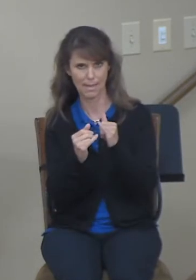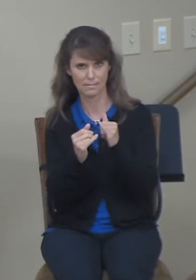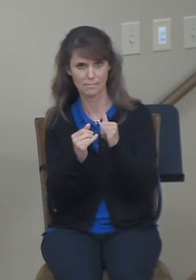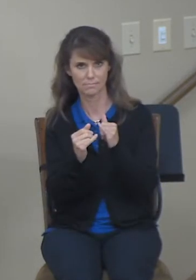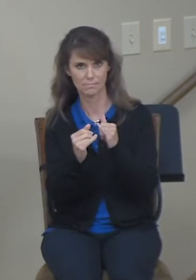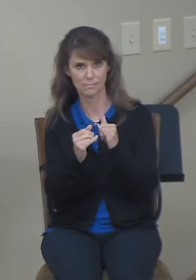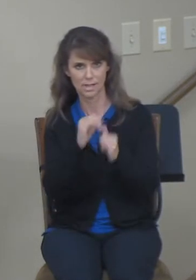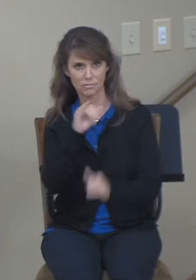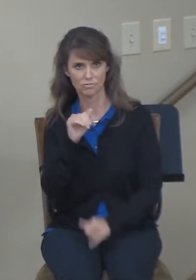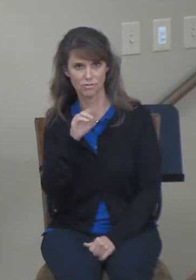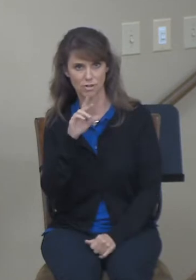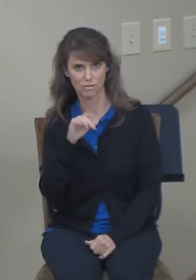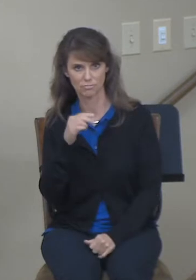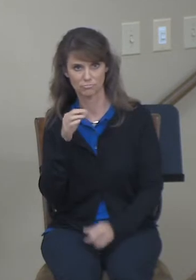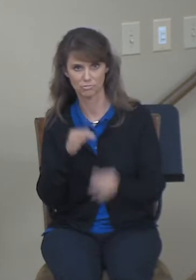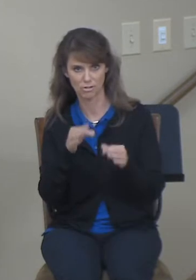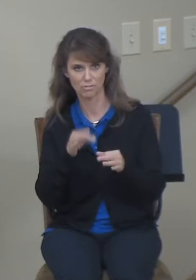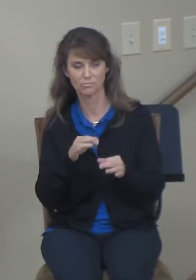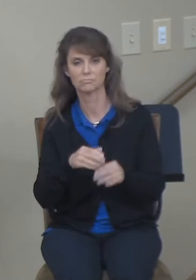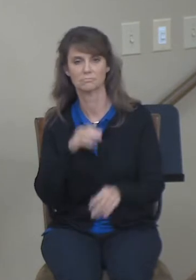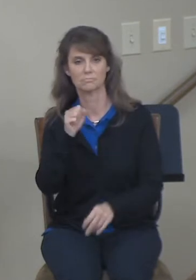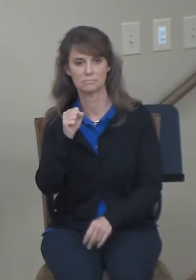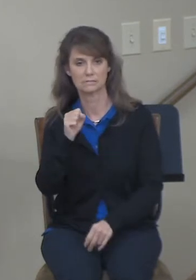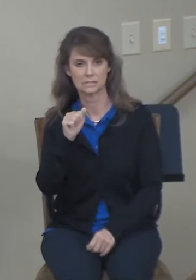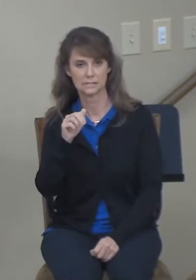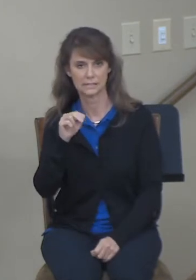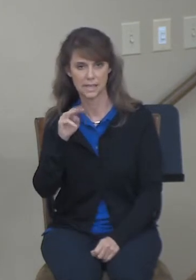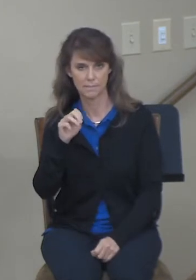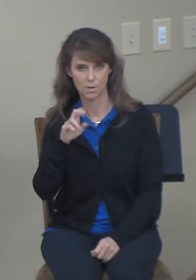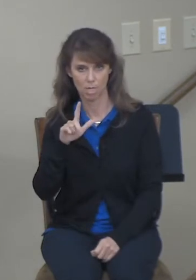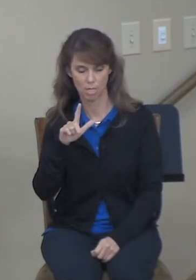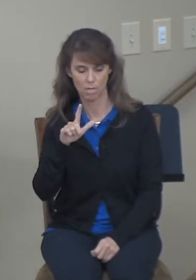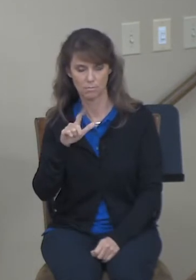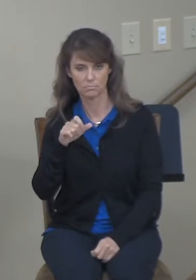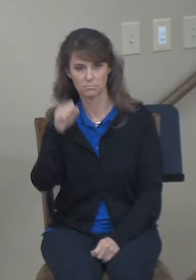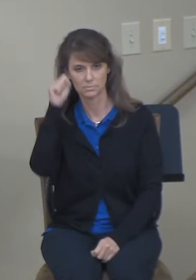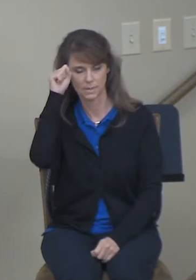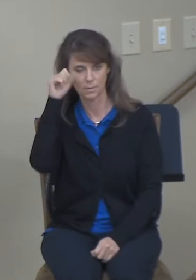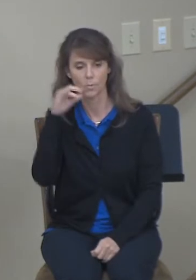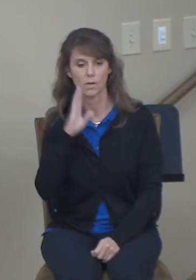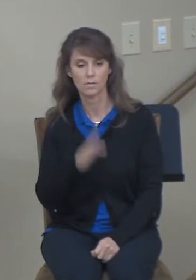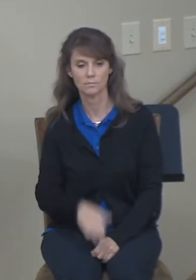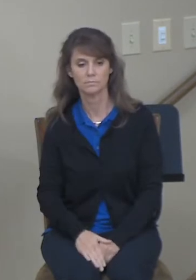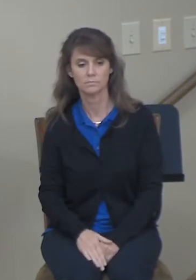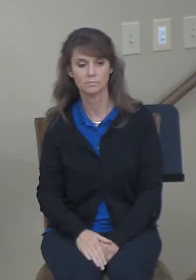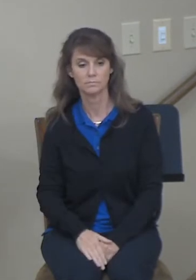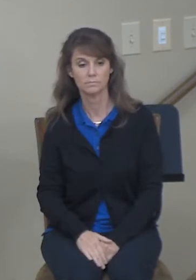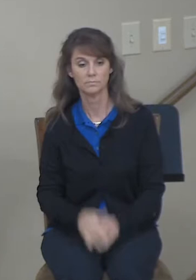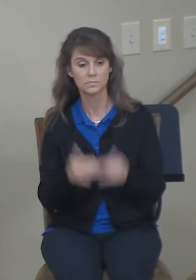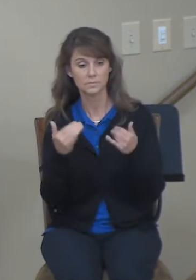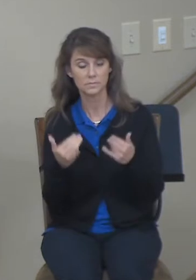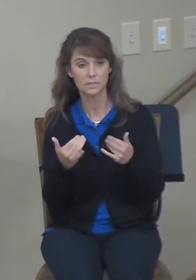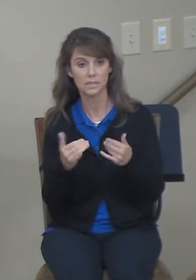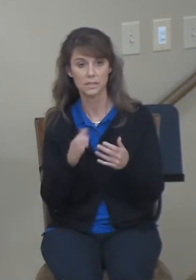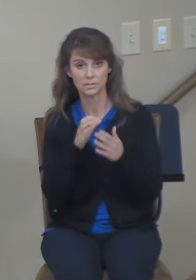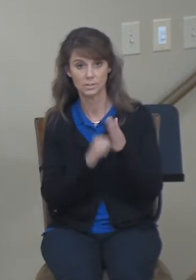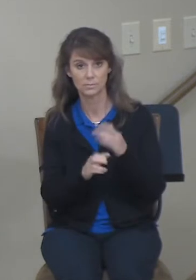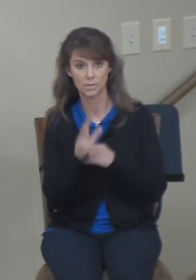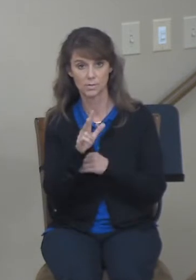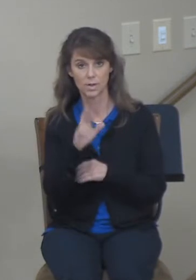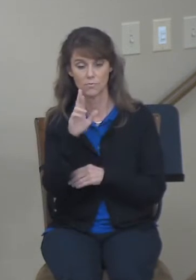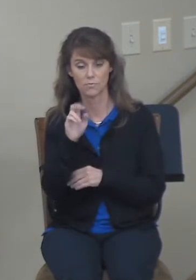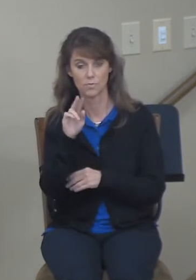into the coming of the kings of Saul and David. So let's just pick up our study here in chapter 3 of the book of Ruth.